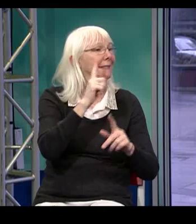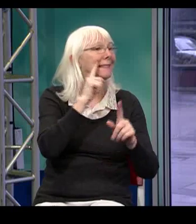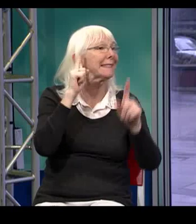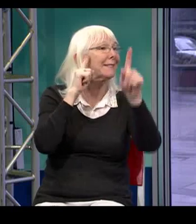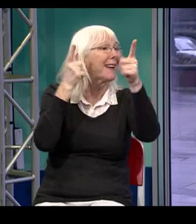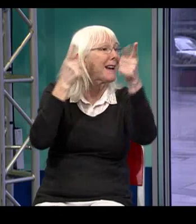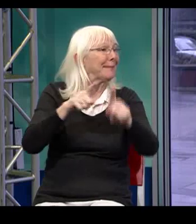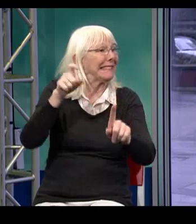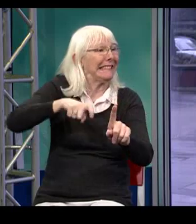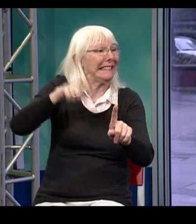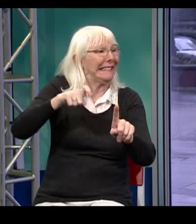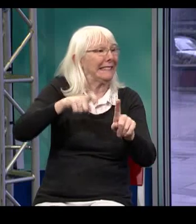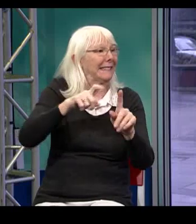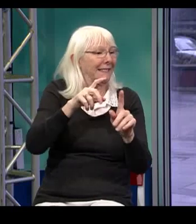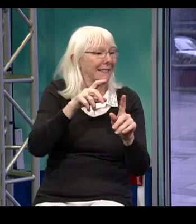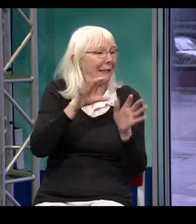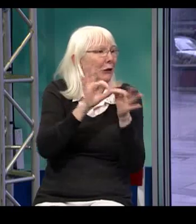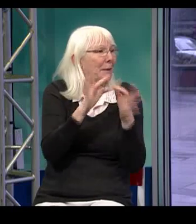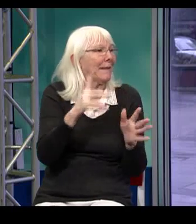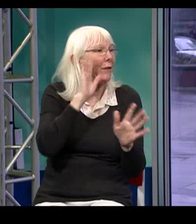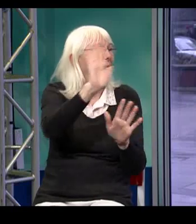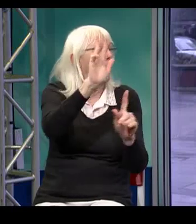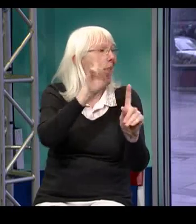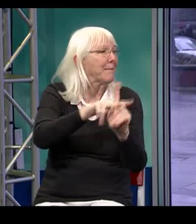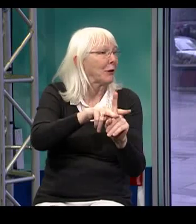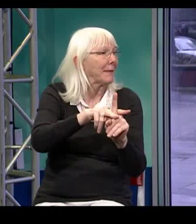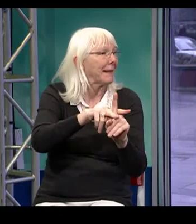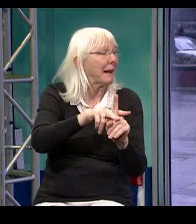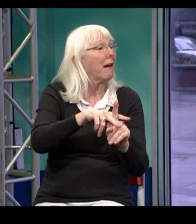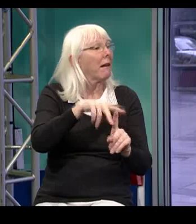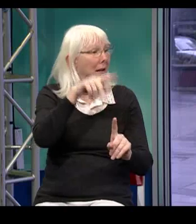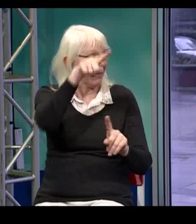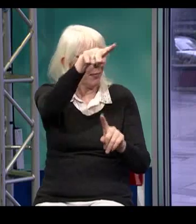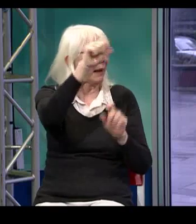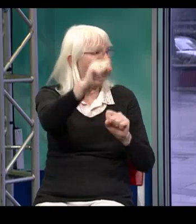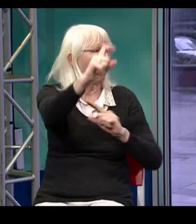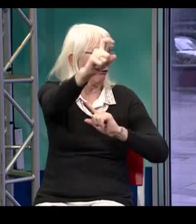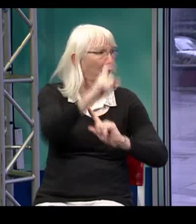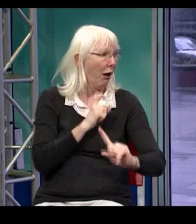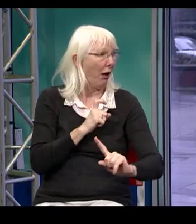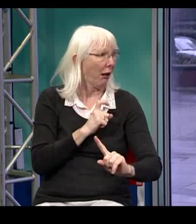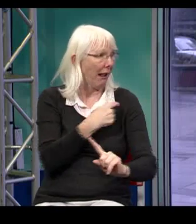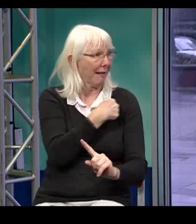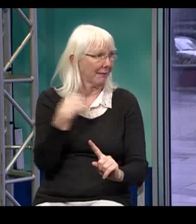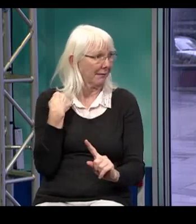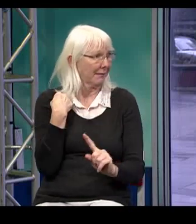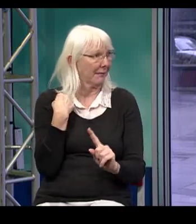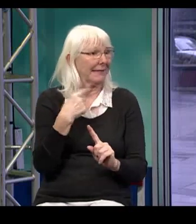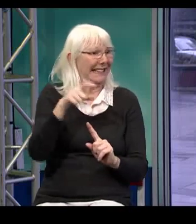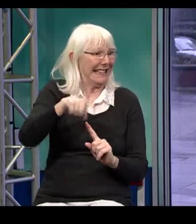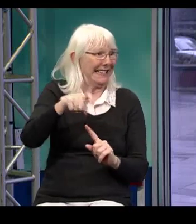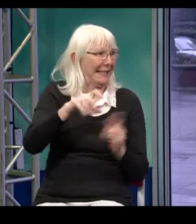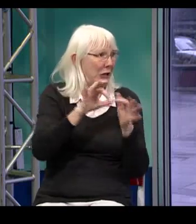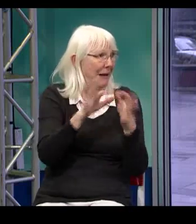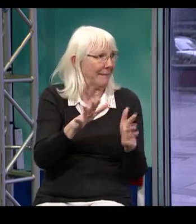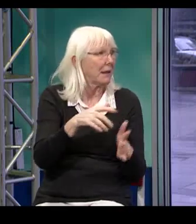town, but Prince George, if they need an interpreter for their appointment, they can call us here in the lower mainland